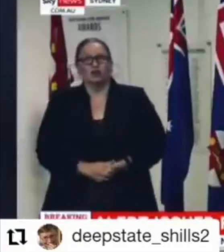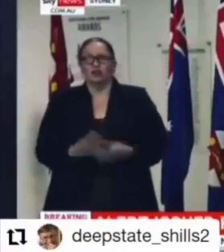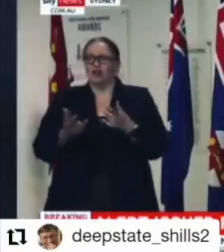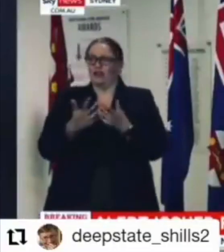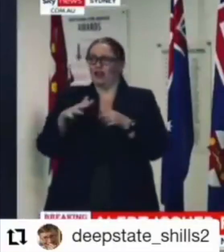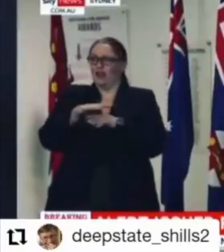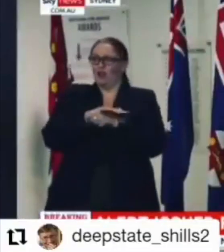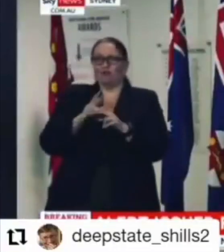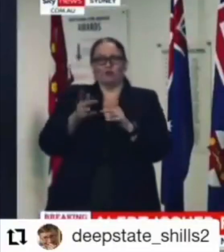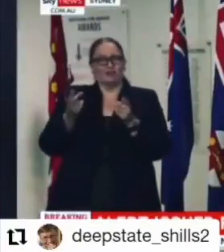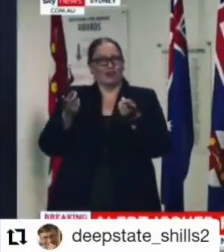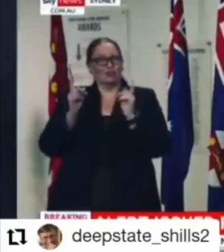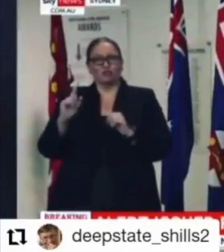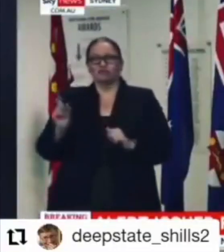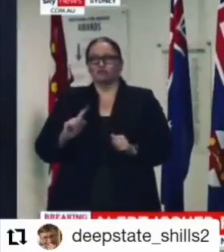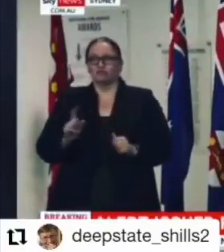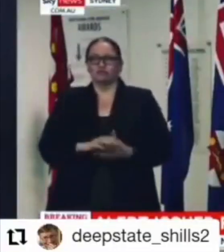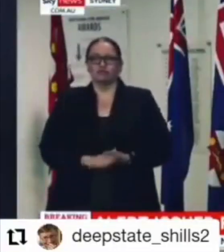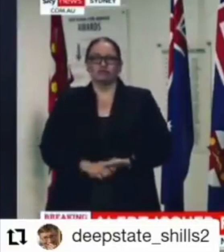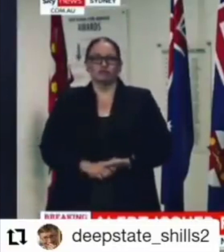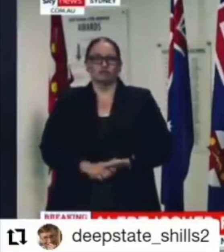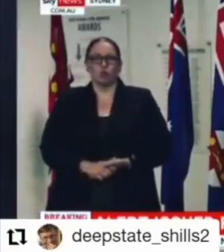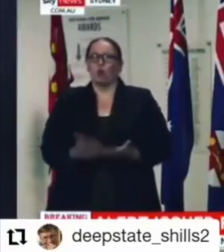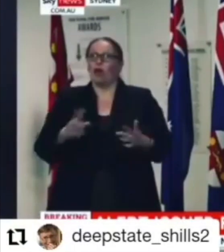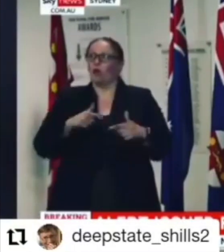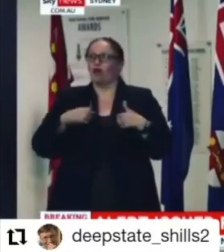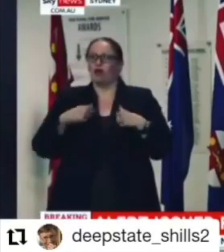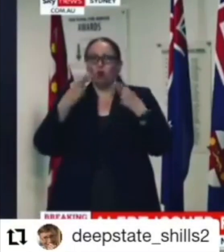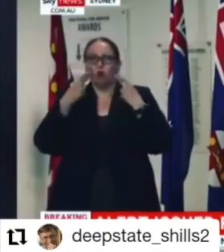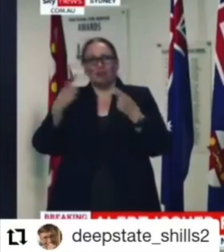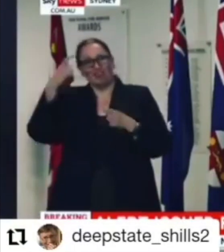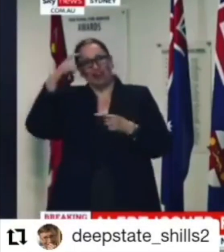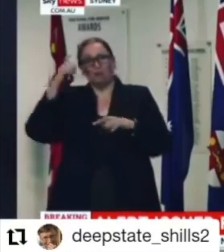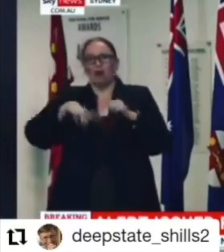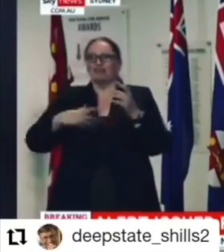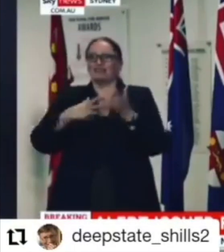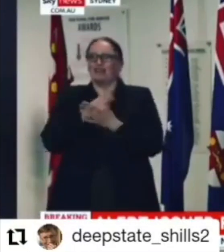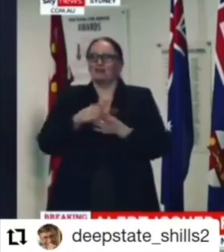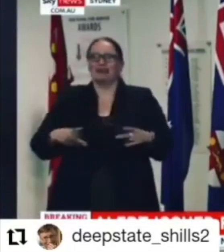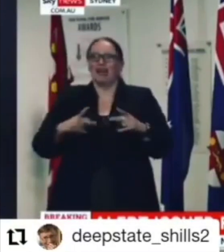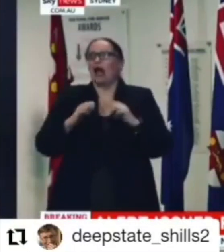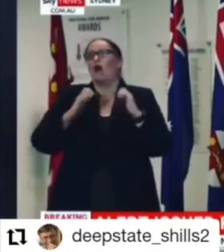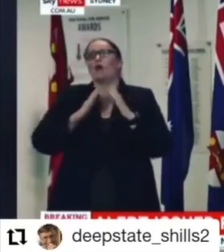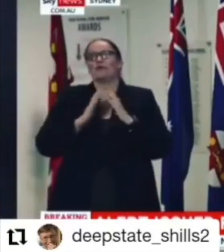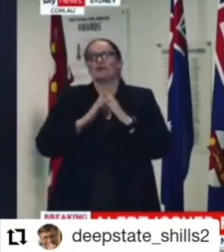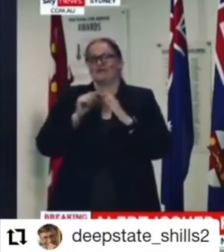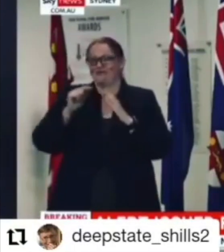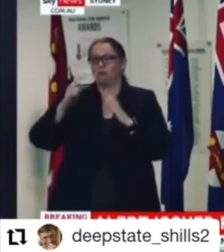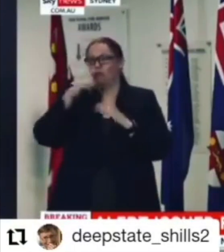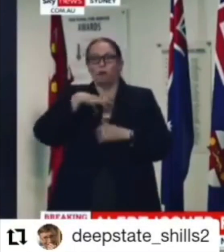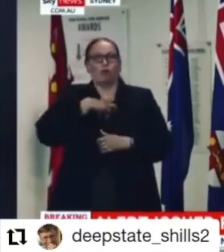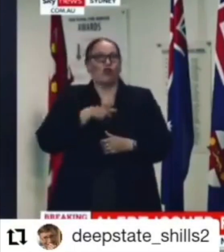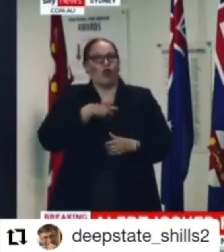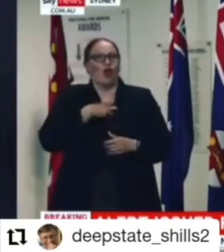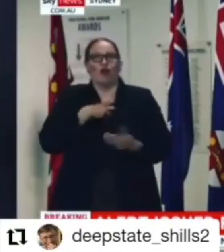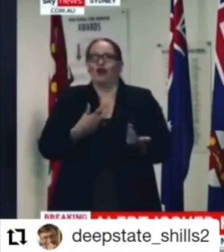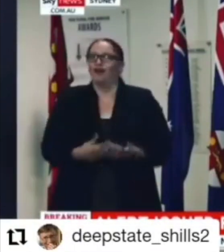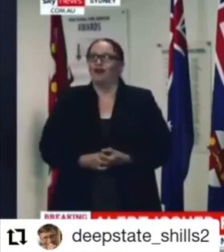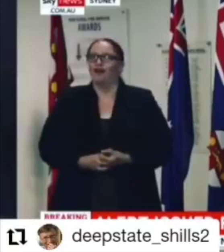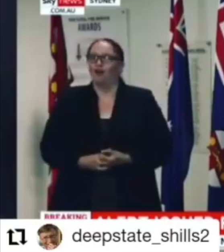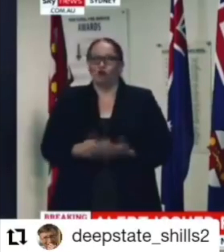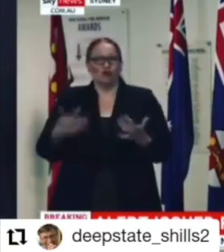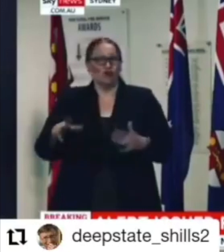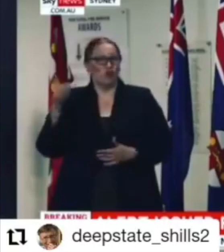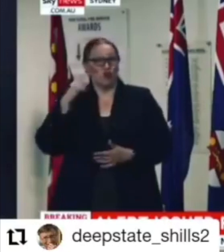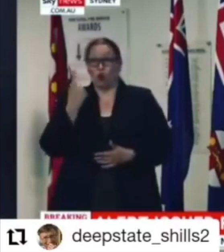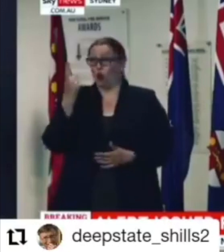area of danger is the place that we would normally consider to be the safest place on earth, our homes. You've already heard today that